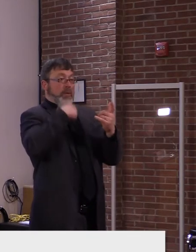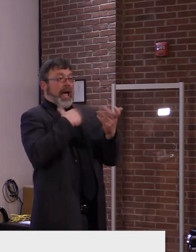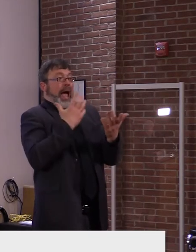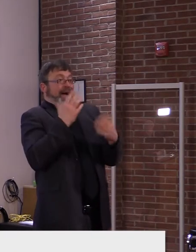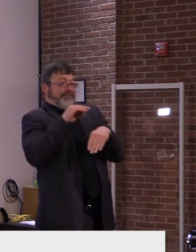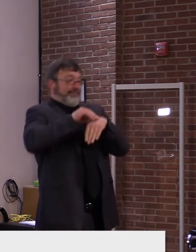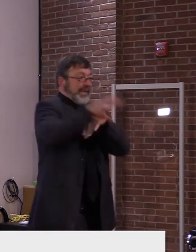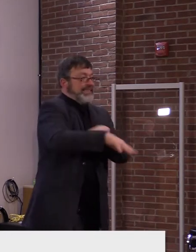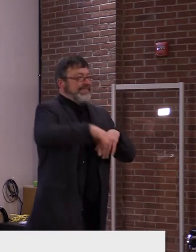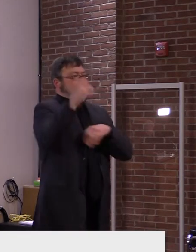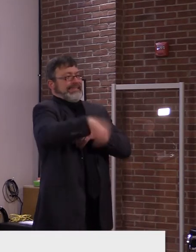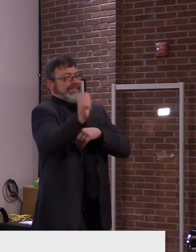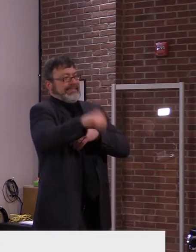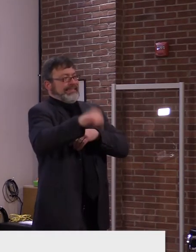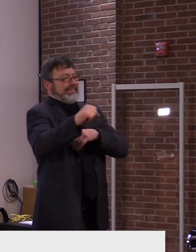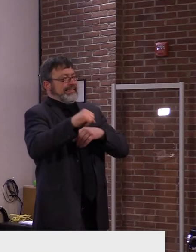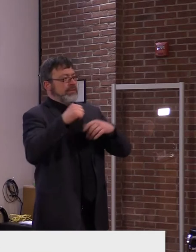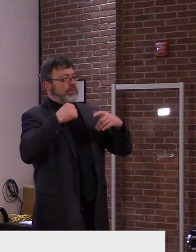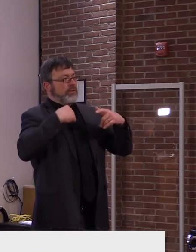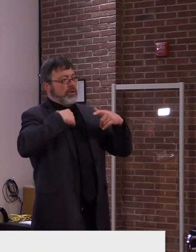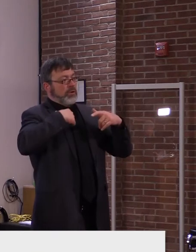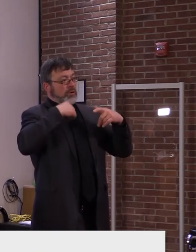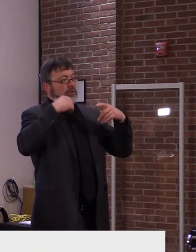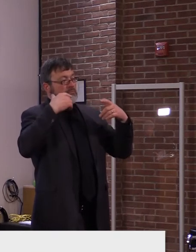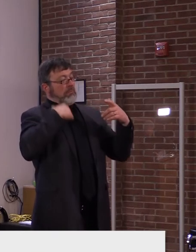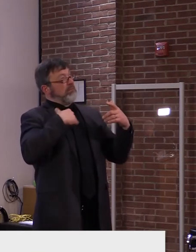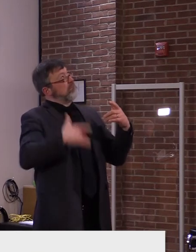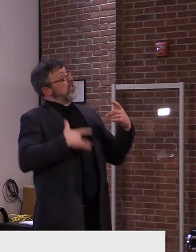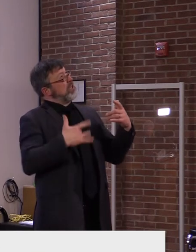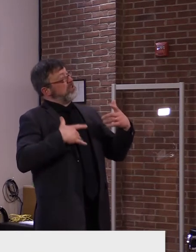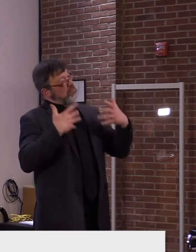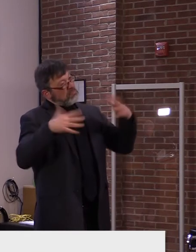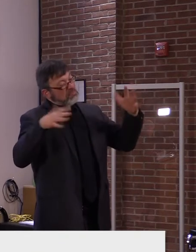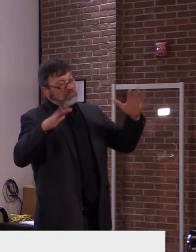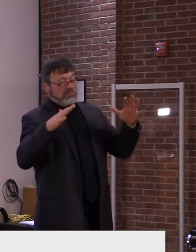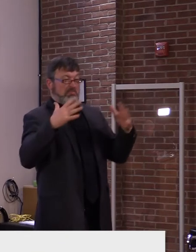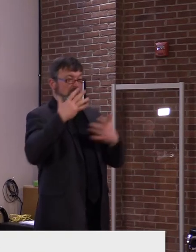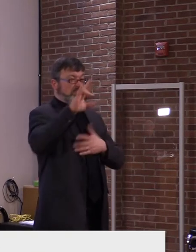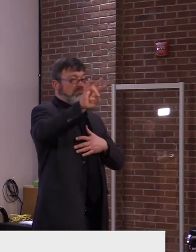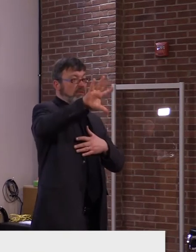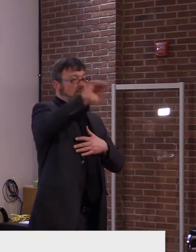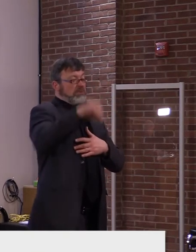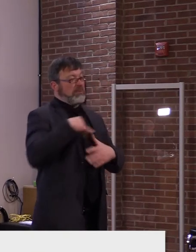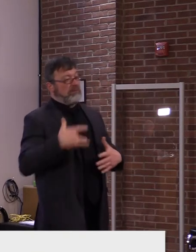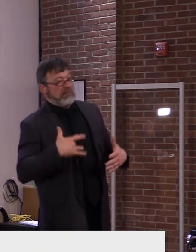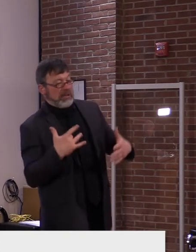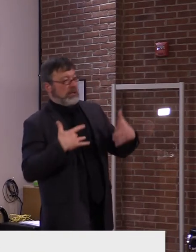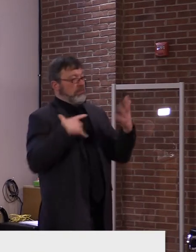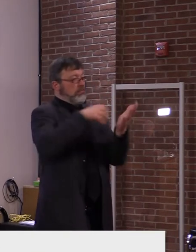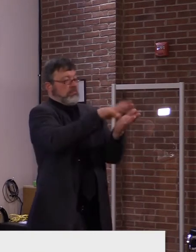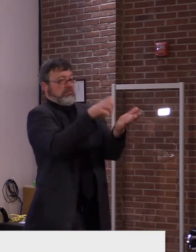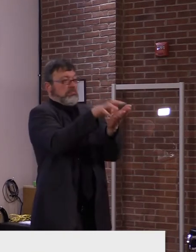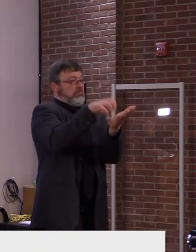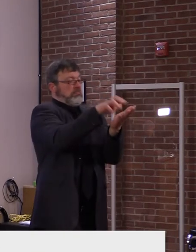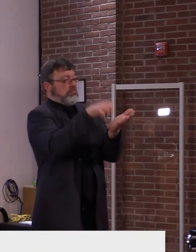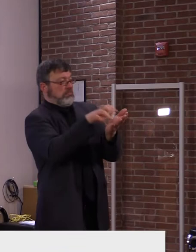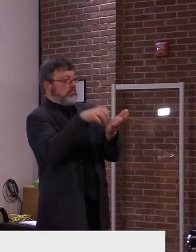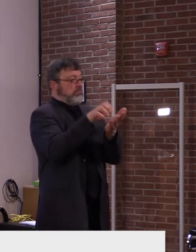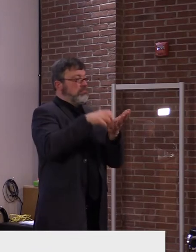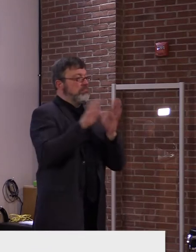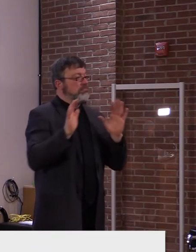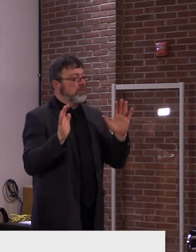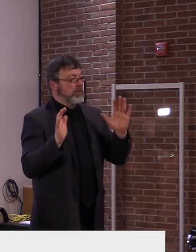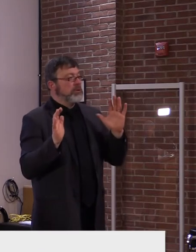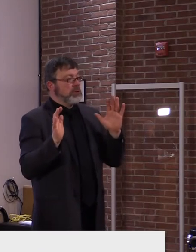have been vaccinated. think I said three fourths of the staff have been vaccinated and, and, we'll, we'll go. Yeah. nearly,